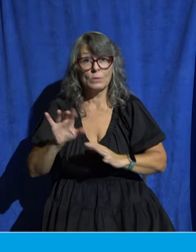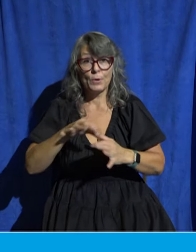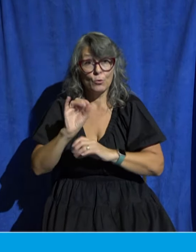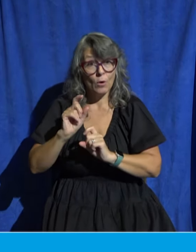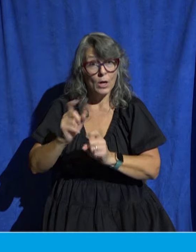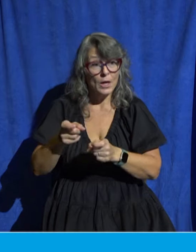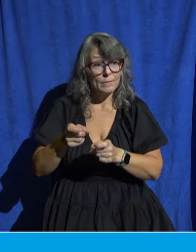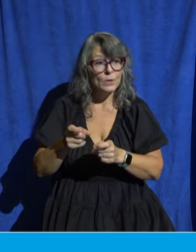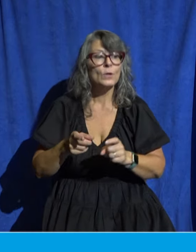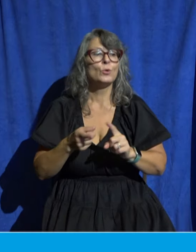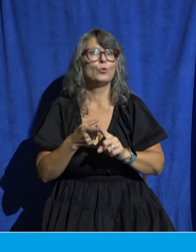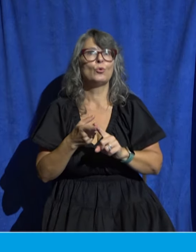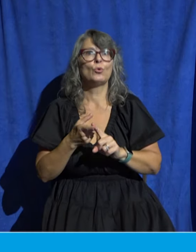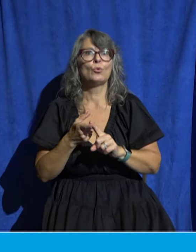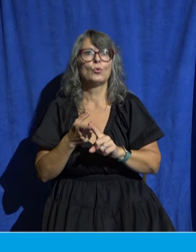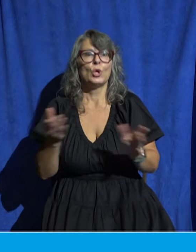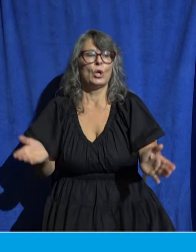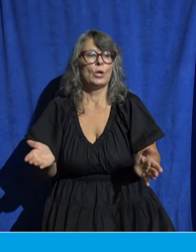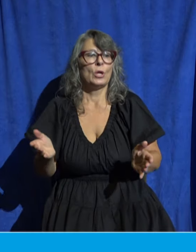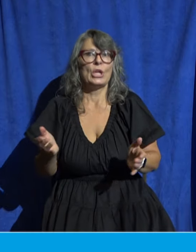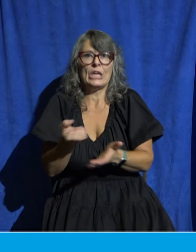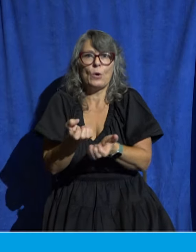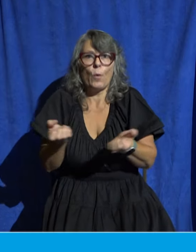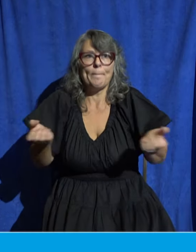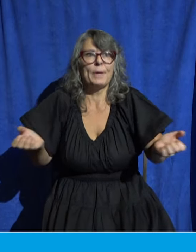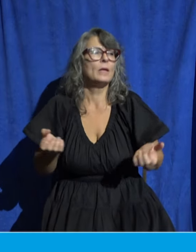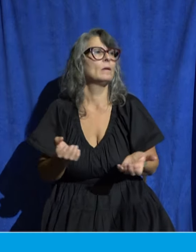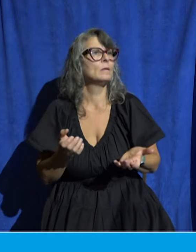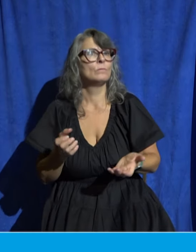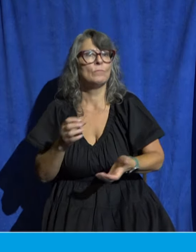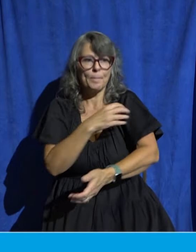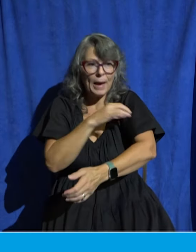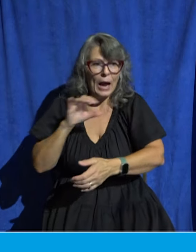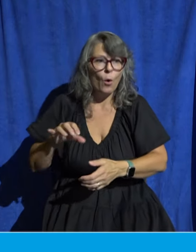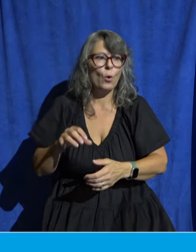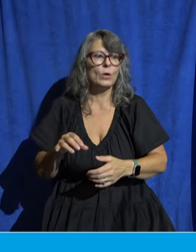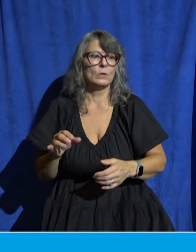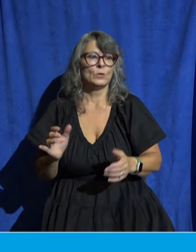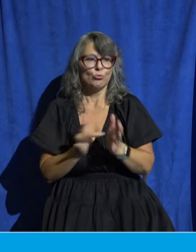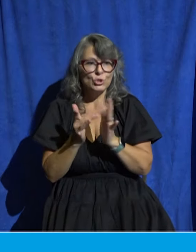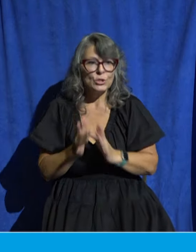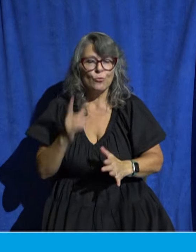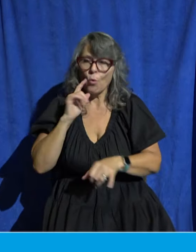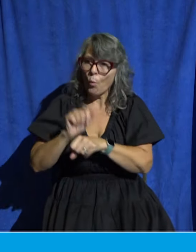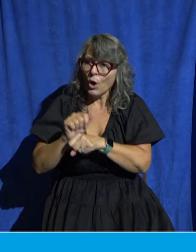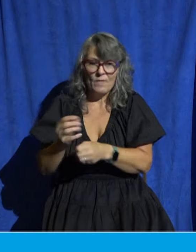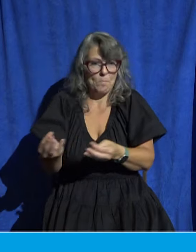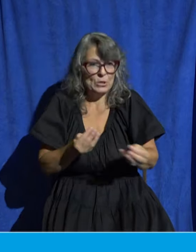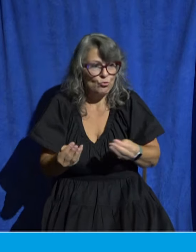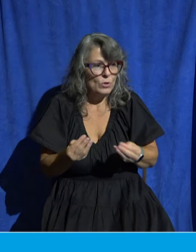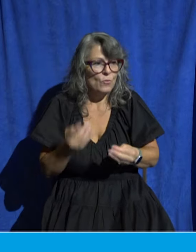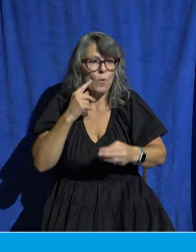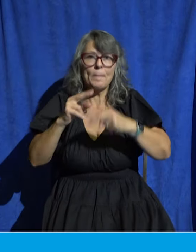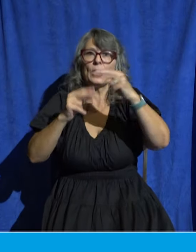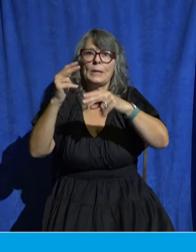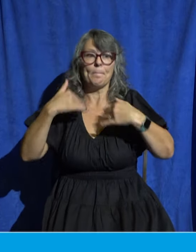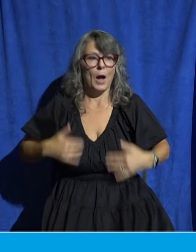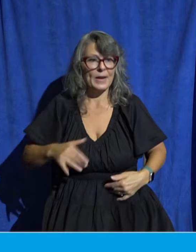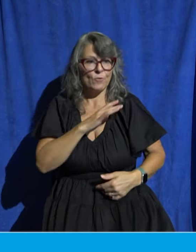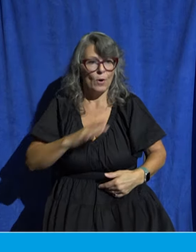equip the saints for the work of ministry for the building up of the body of Christ and what's the end result until we all attain to the